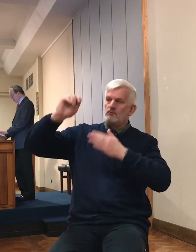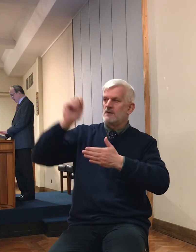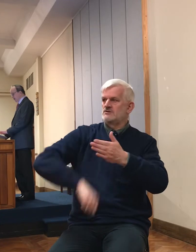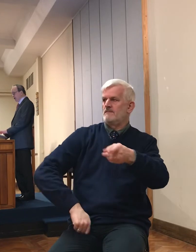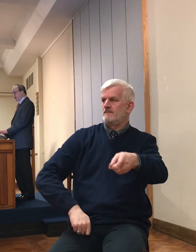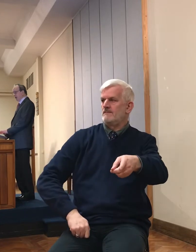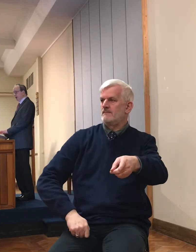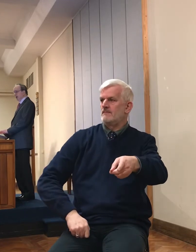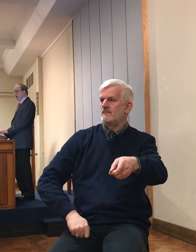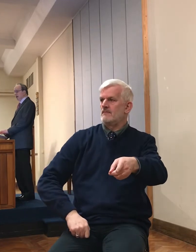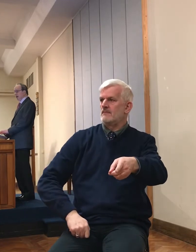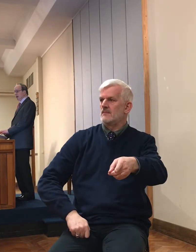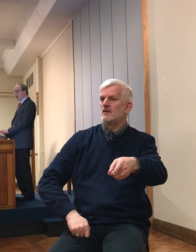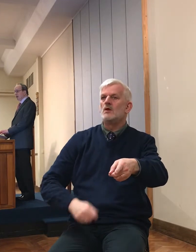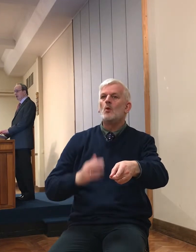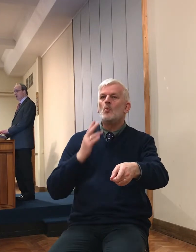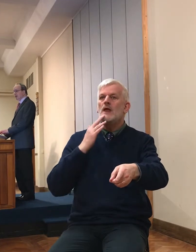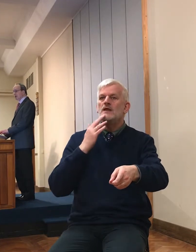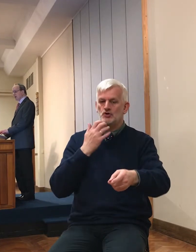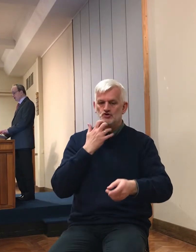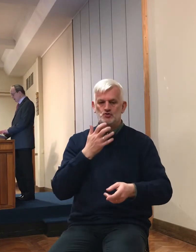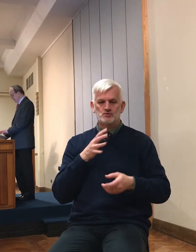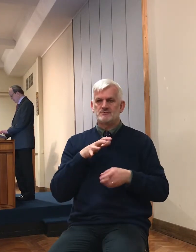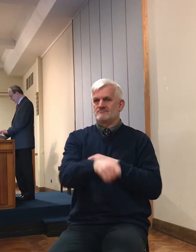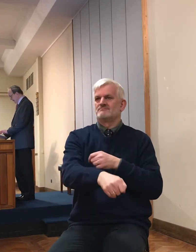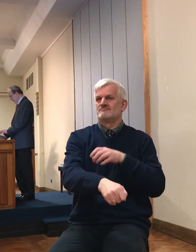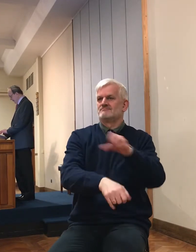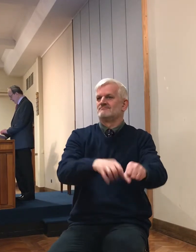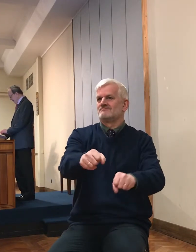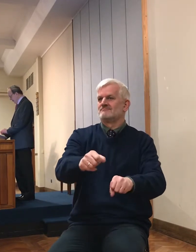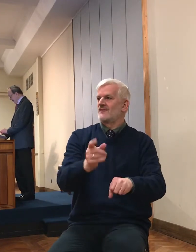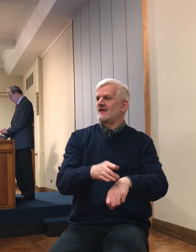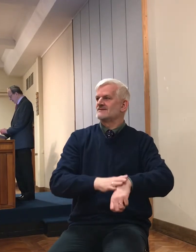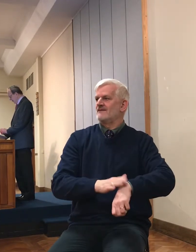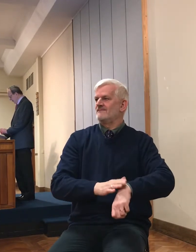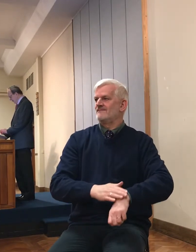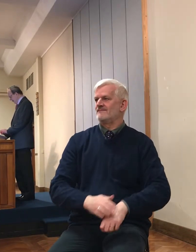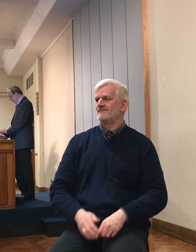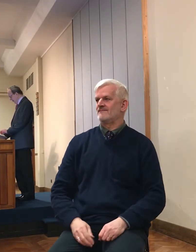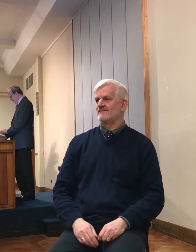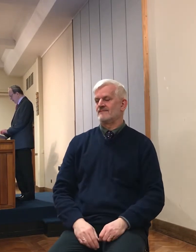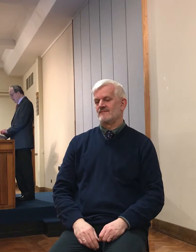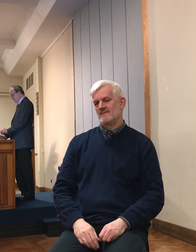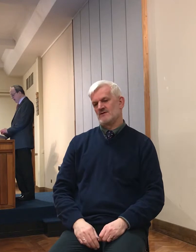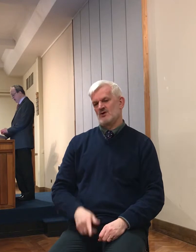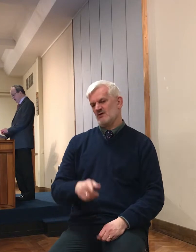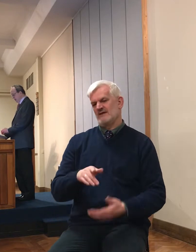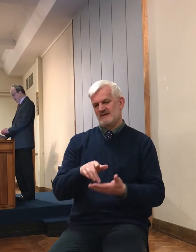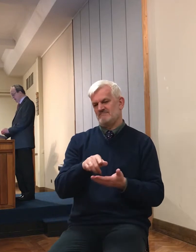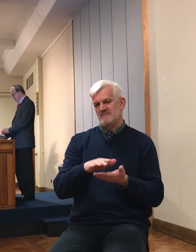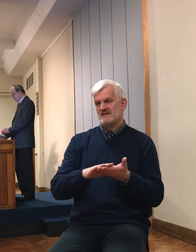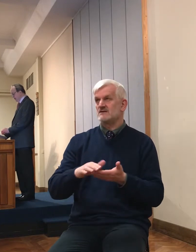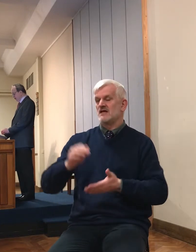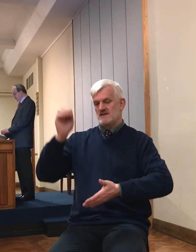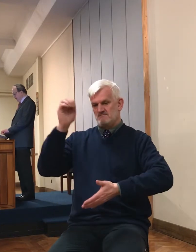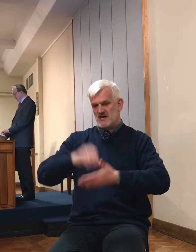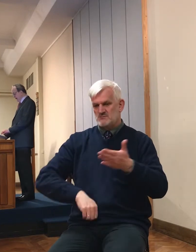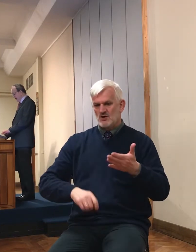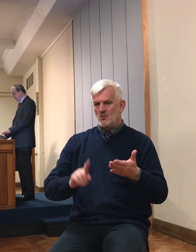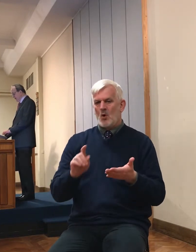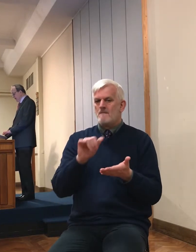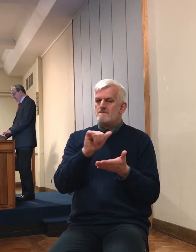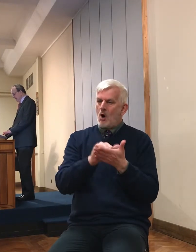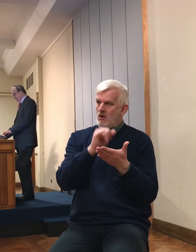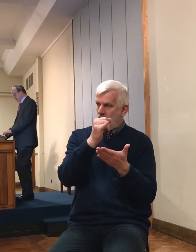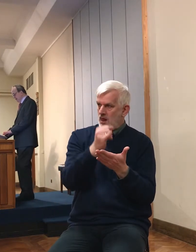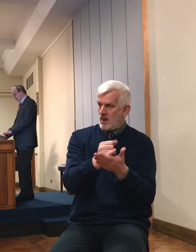the children of Israel came in to the promised land. So it was a moral and divine judgment. And to prove